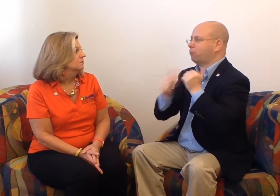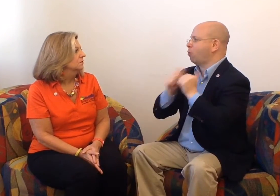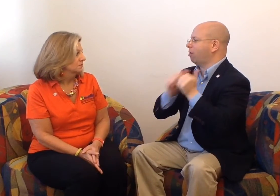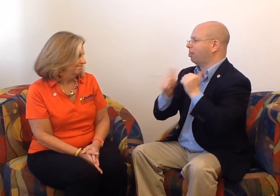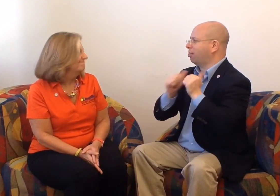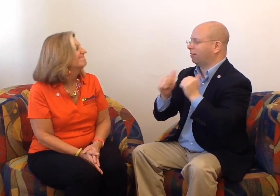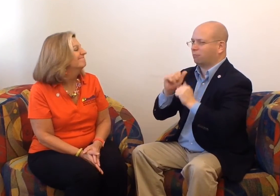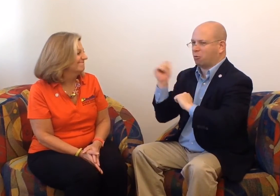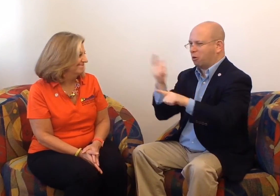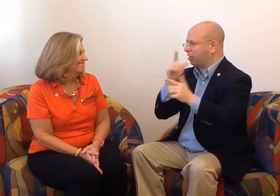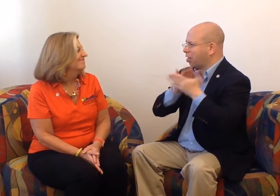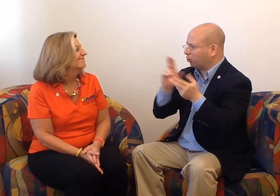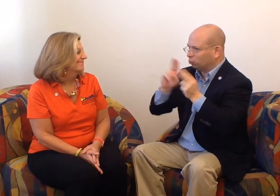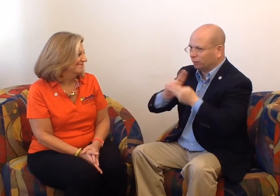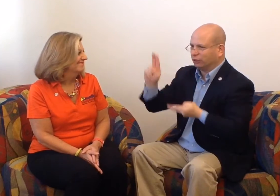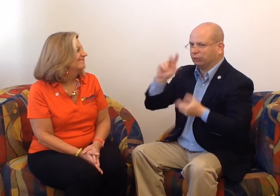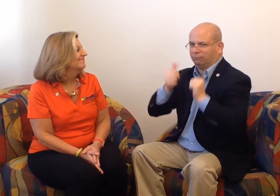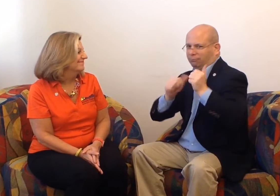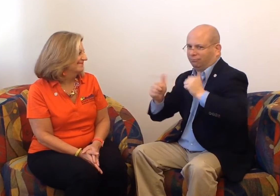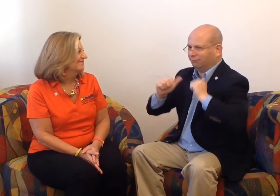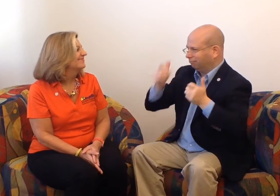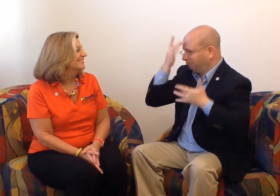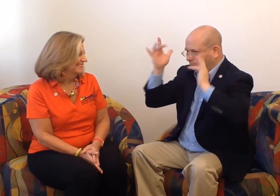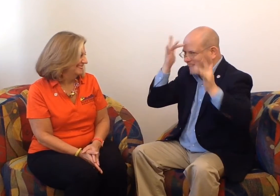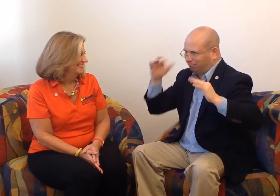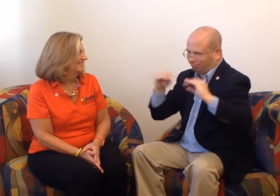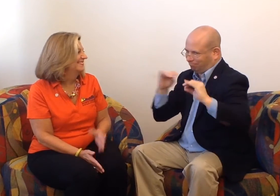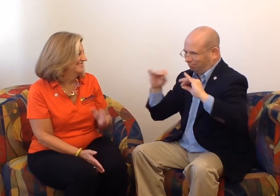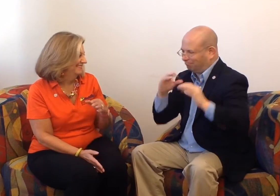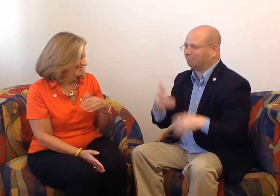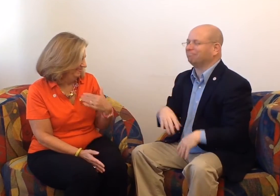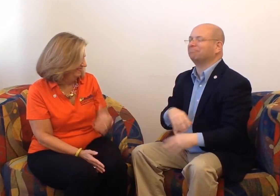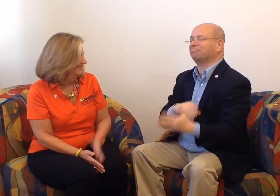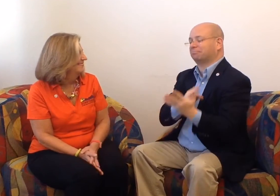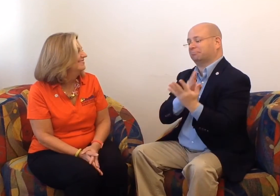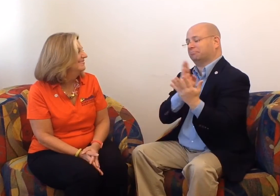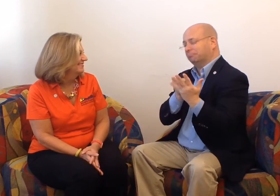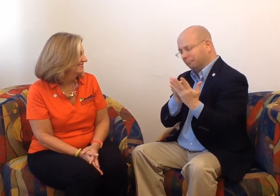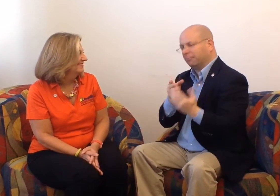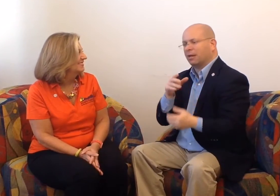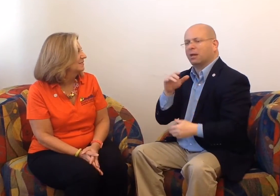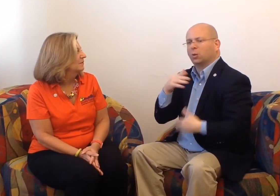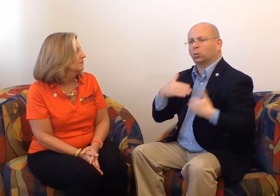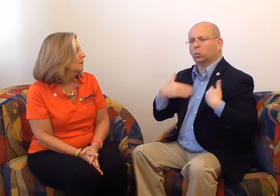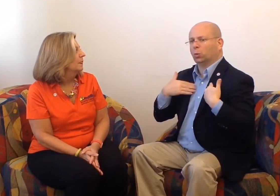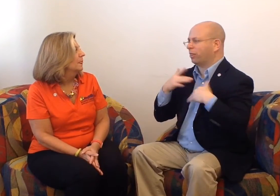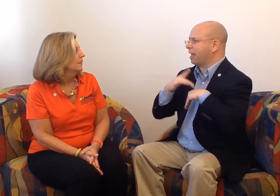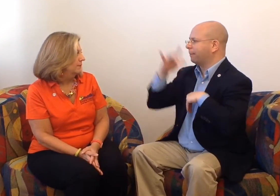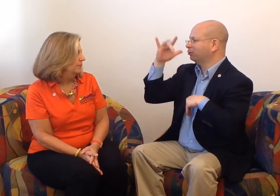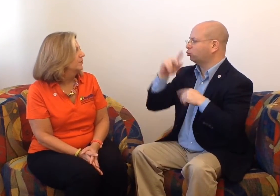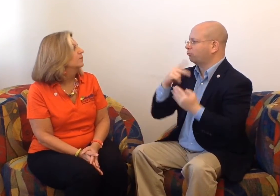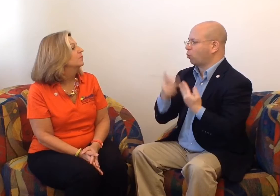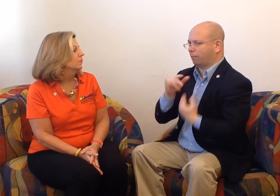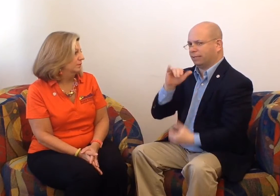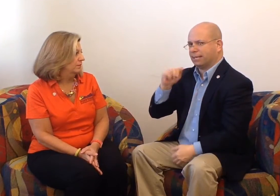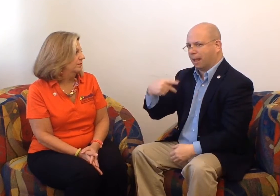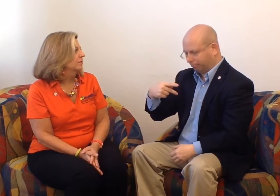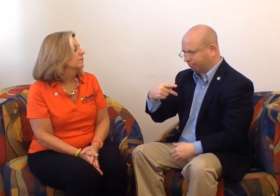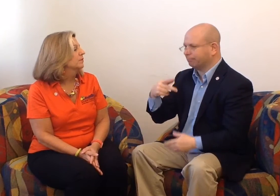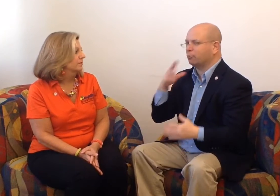to attend. There will be a college bowl on the third evening where students from various colleges and universities will participate in